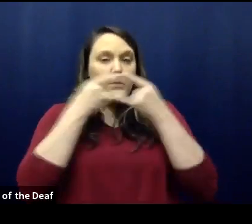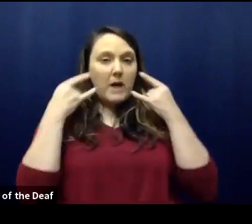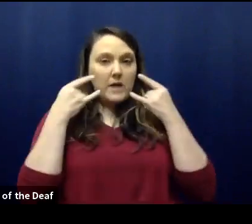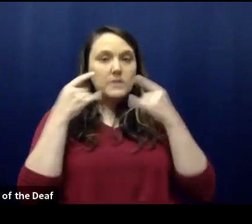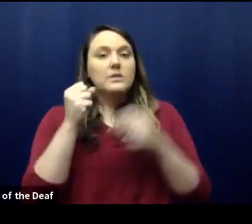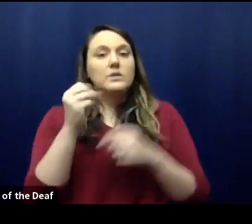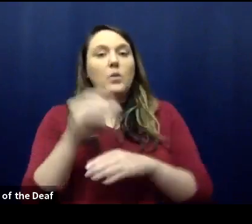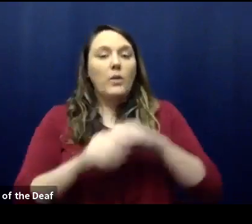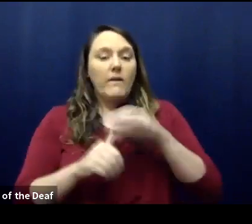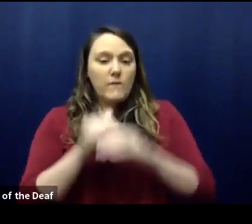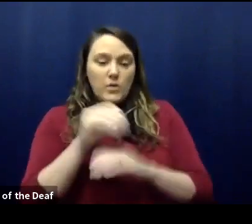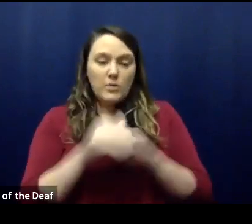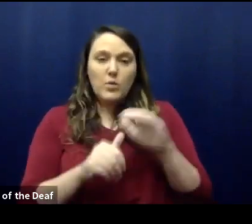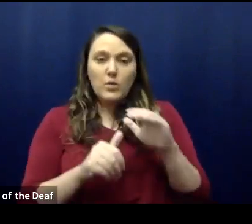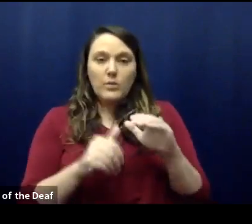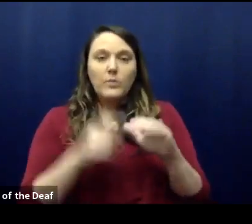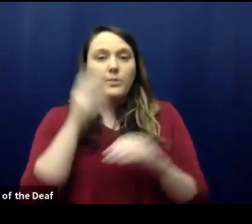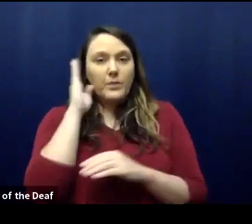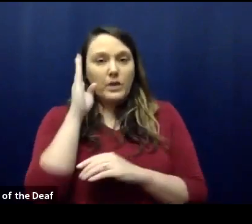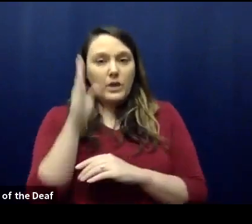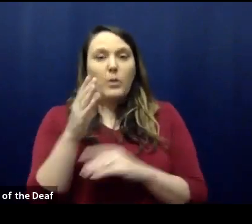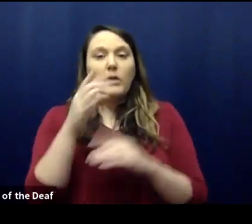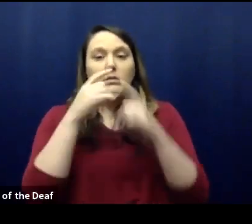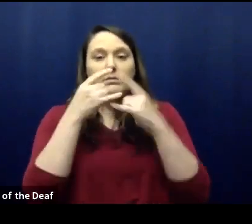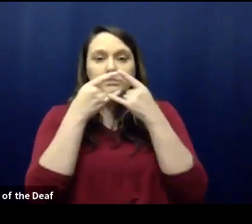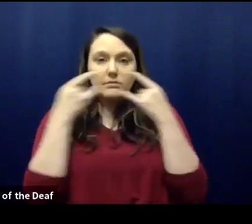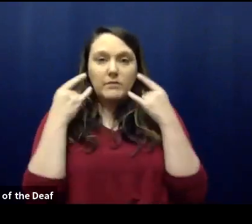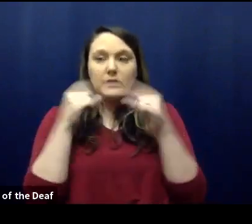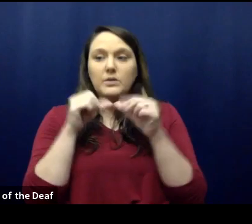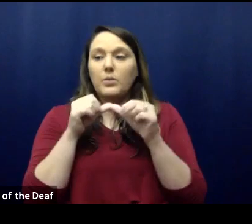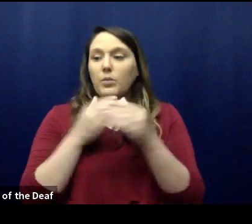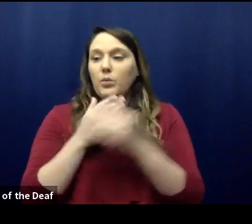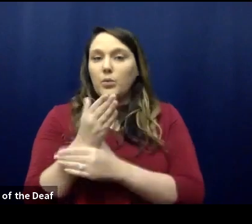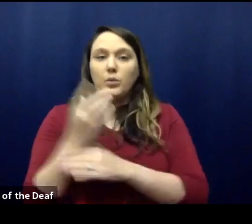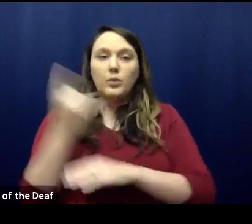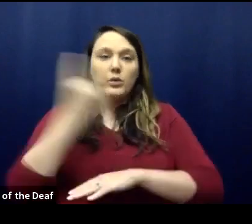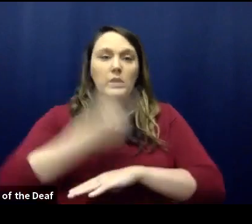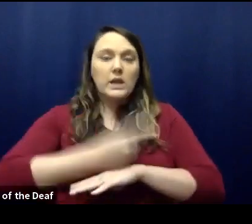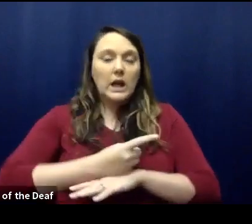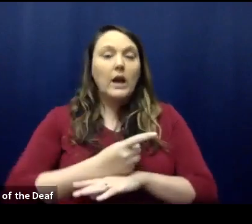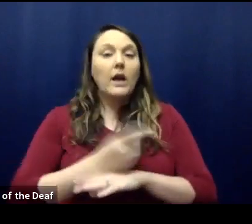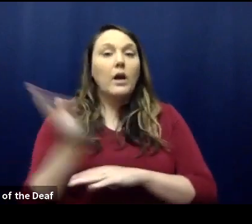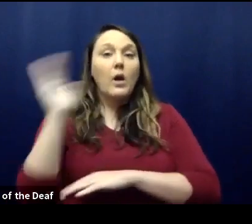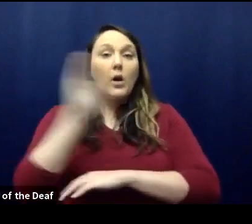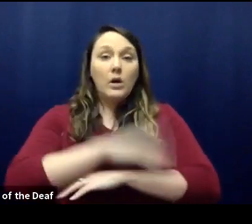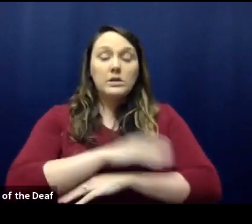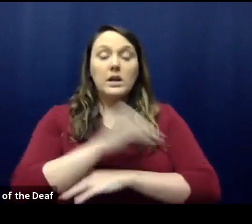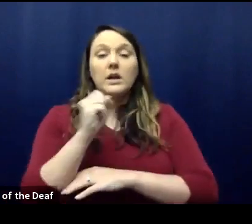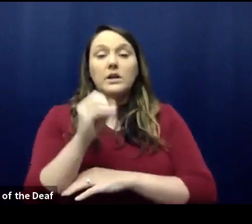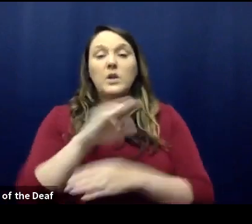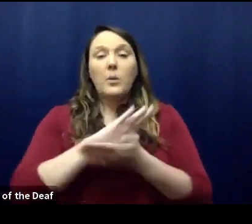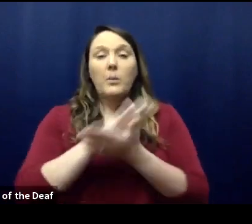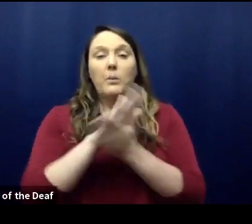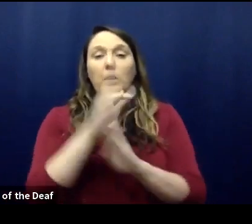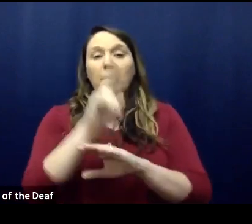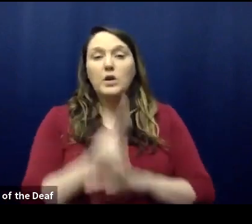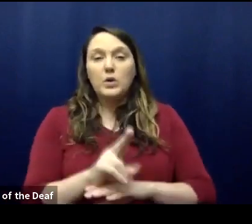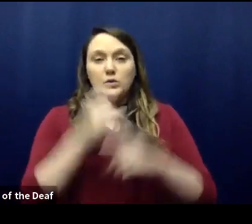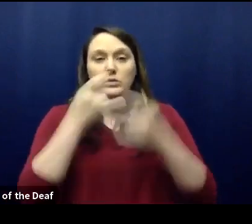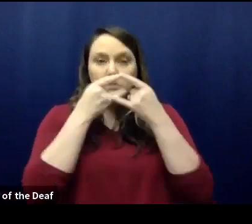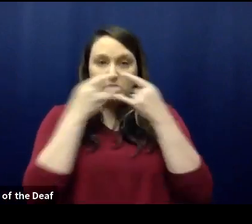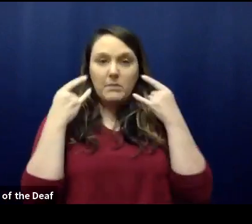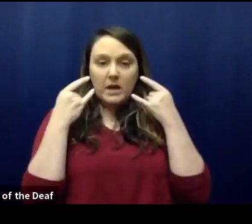comfortable in it because they'll they'll be wearing it through throughout the school day and so getting them used to wearing that mask for a while